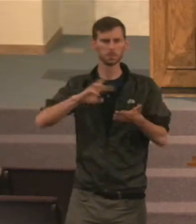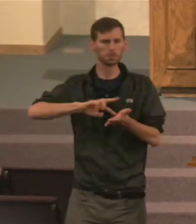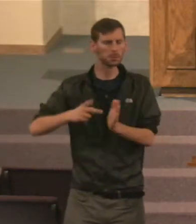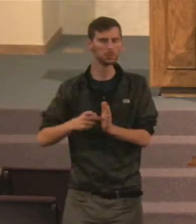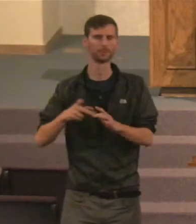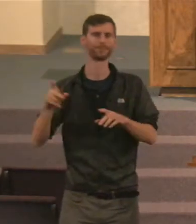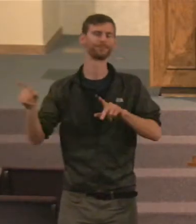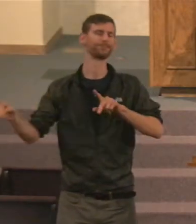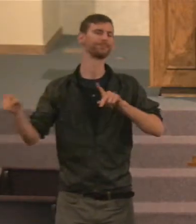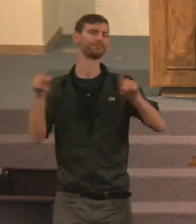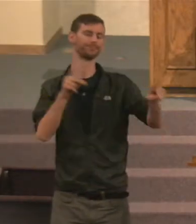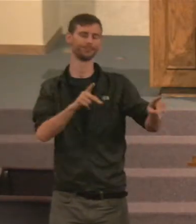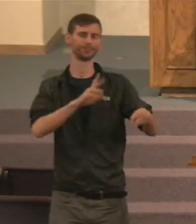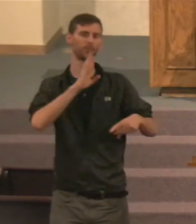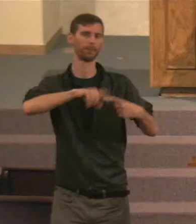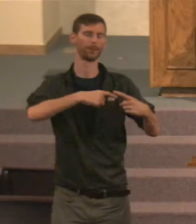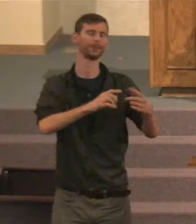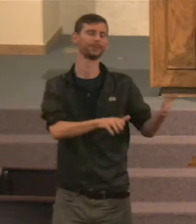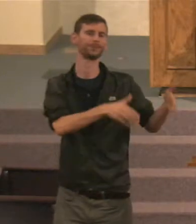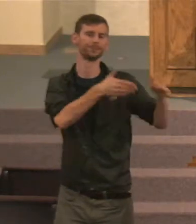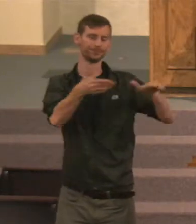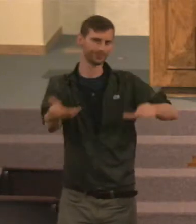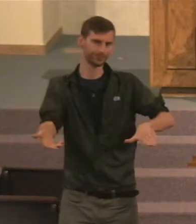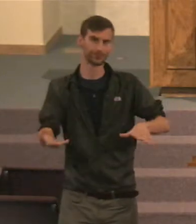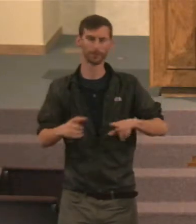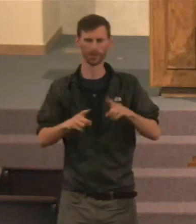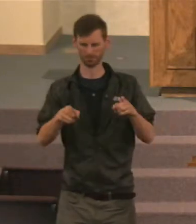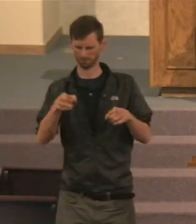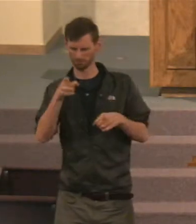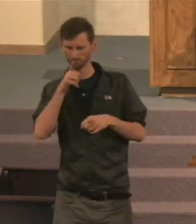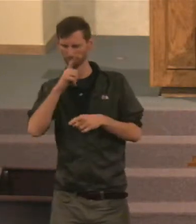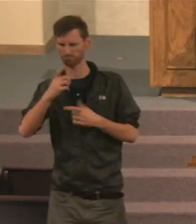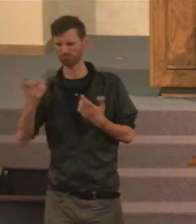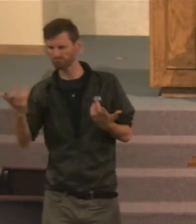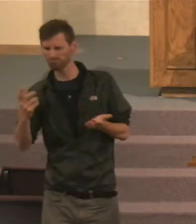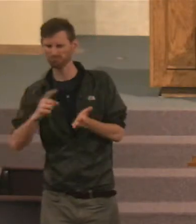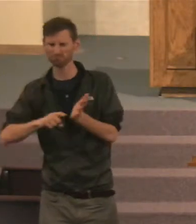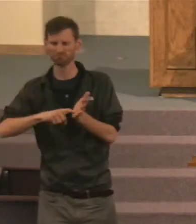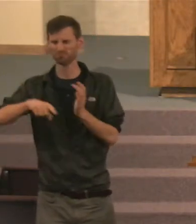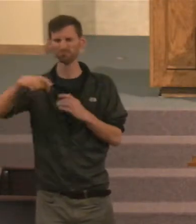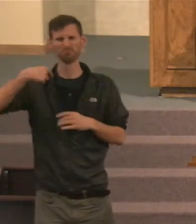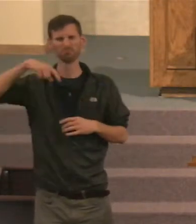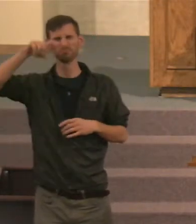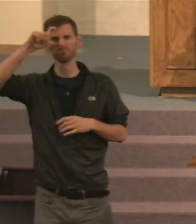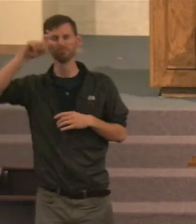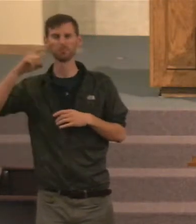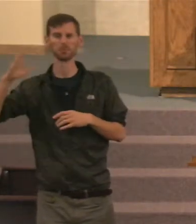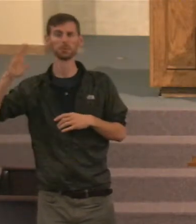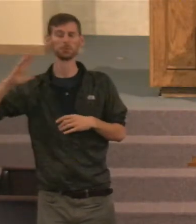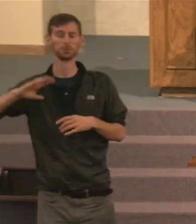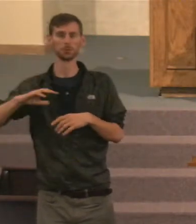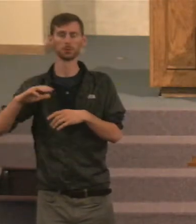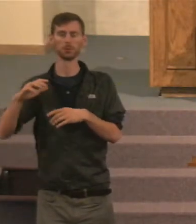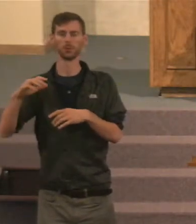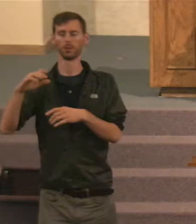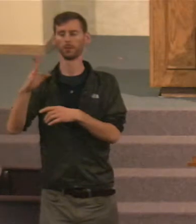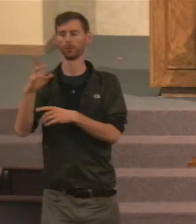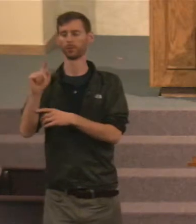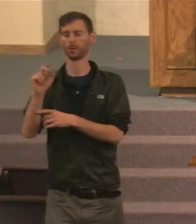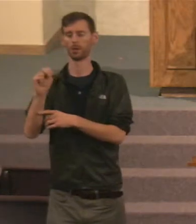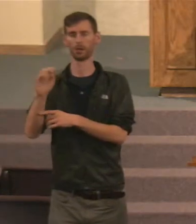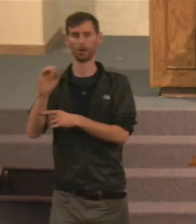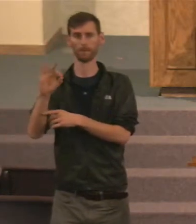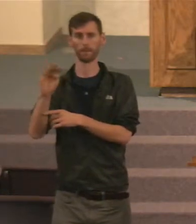was interesting to me, reading this, Brother Burton Coffin pointed out that, you know, Many years back, people had a